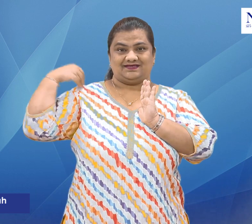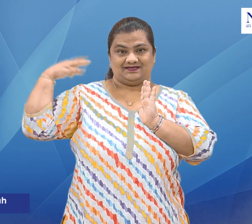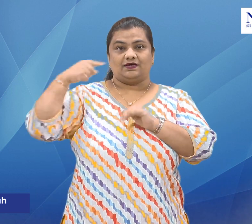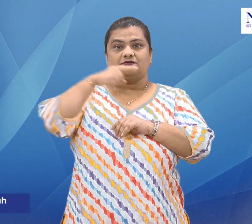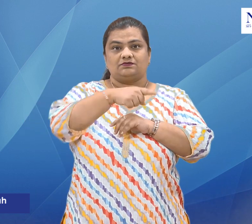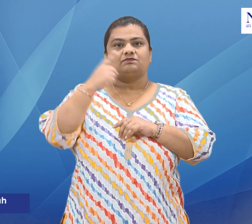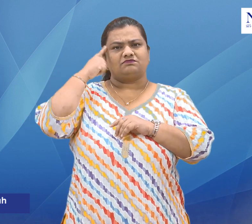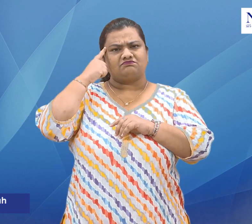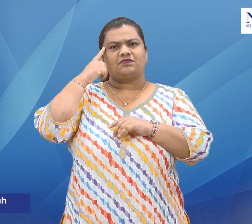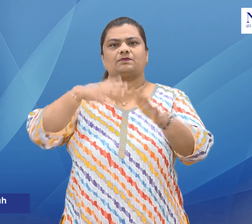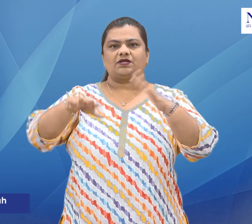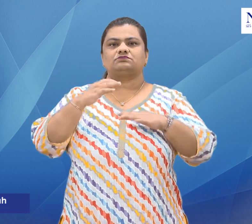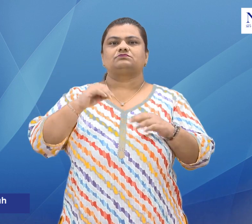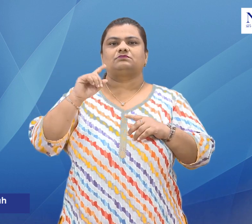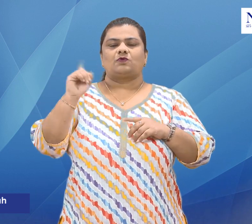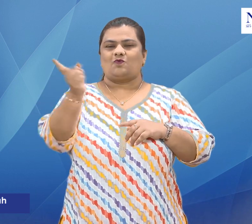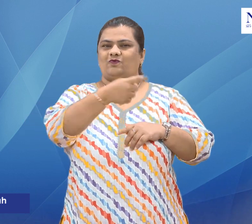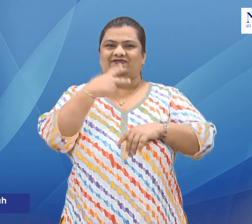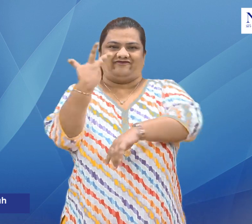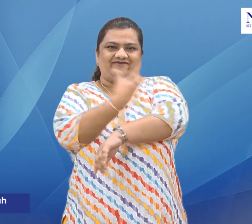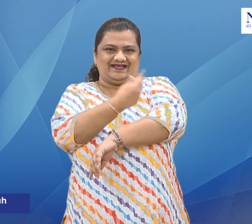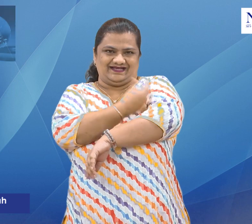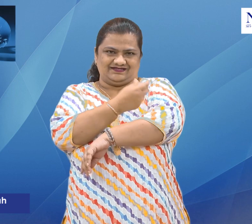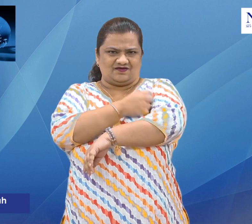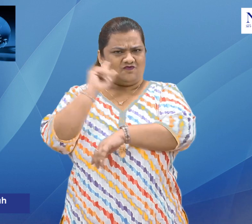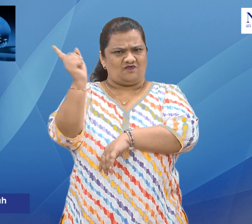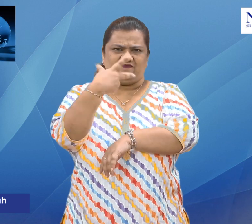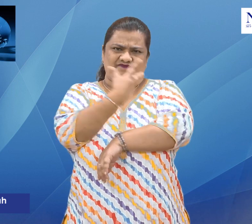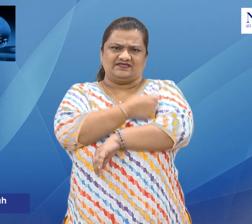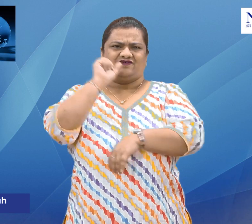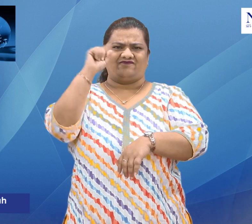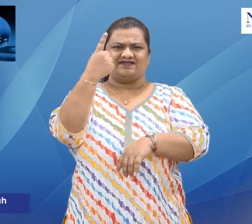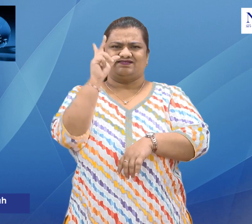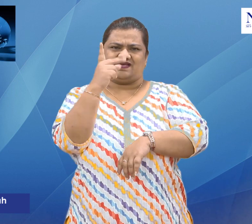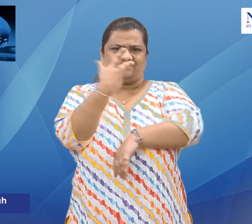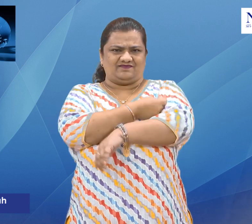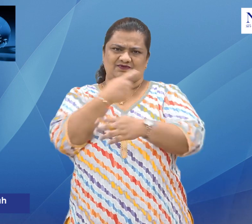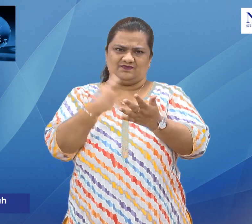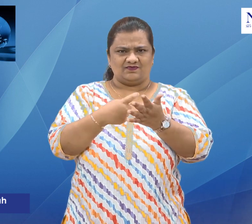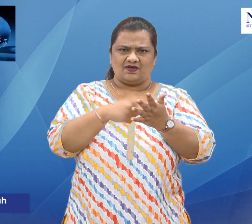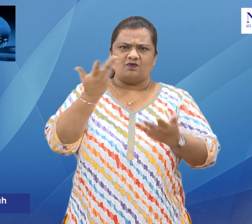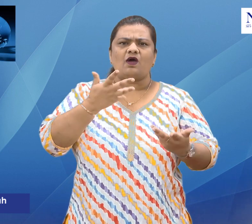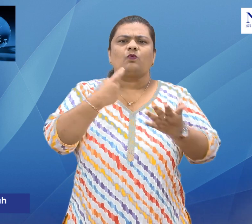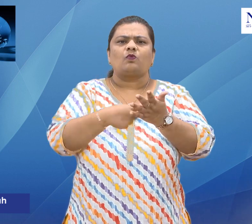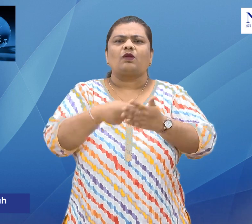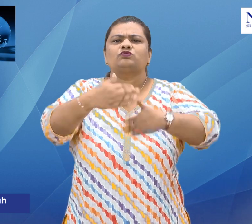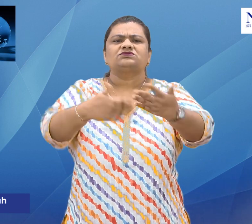The health ministry said that after receiving the first dose of the COVID-19 vaccination, a beneficiary needs to schedule